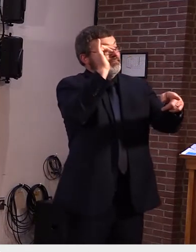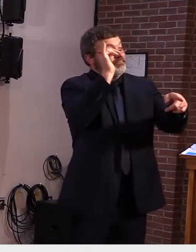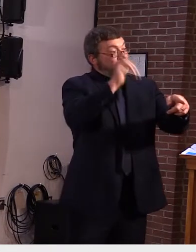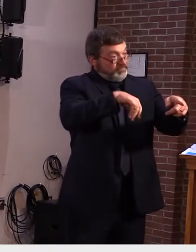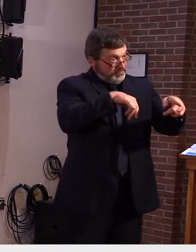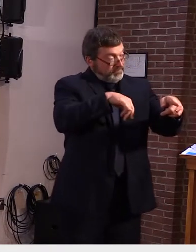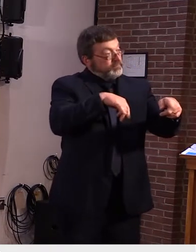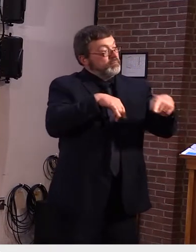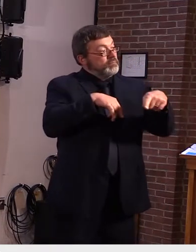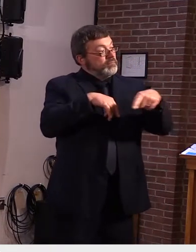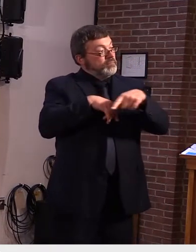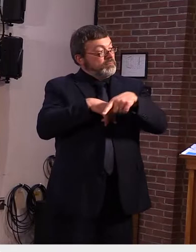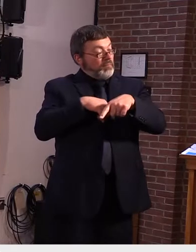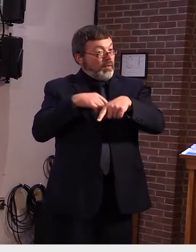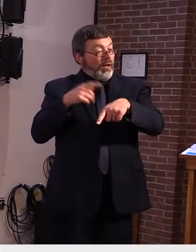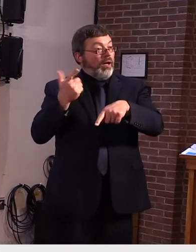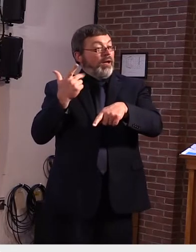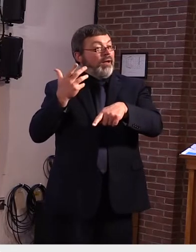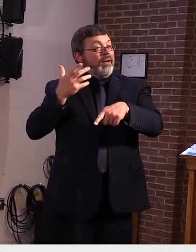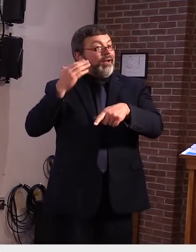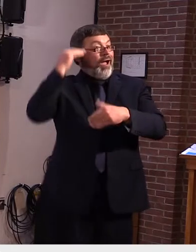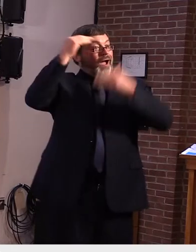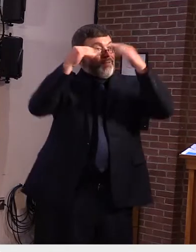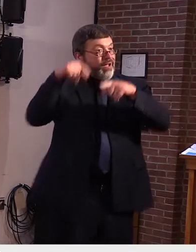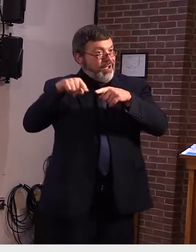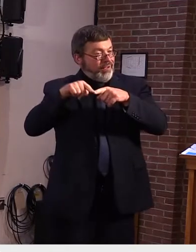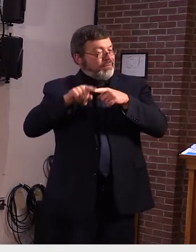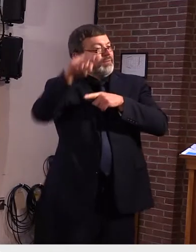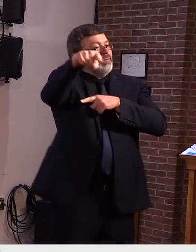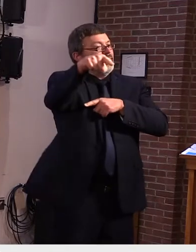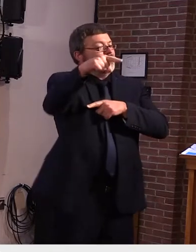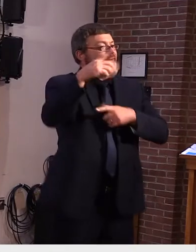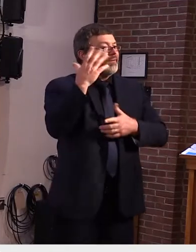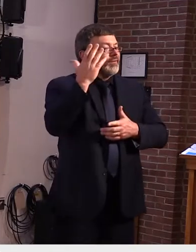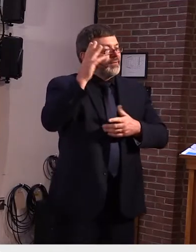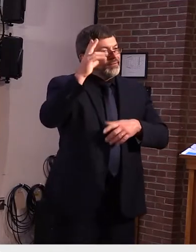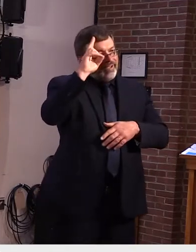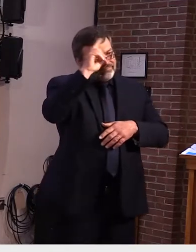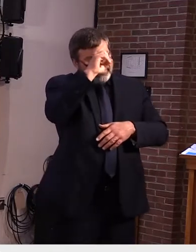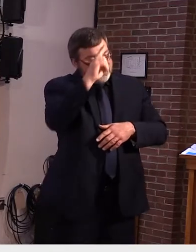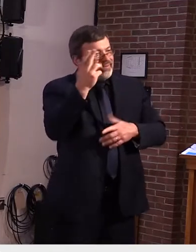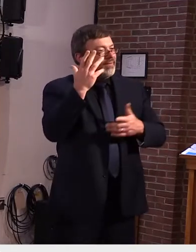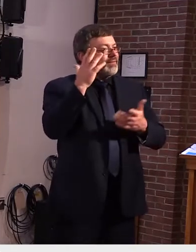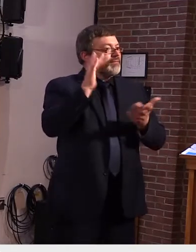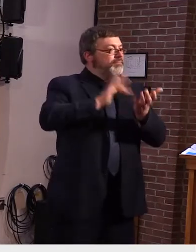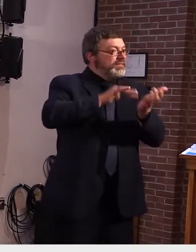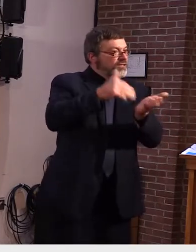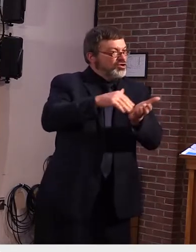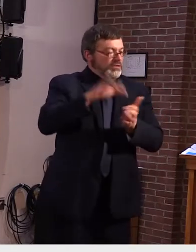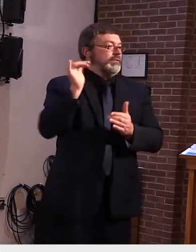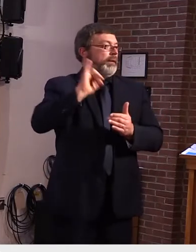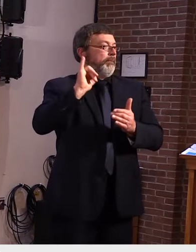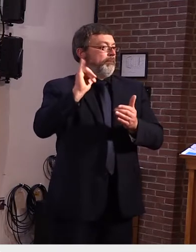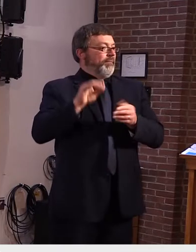um about the the the hospital is doing a press release about